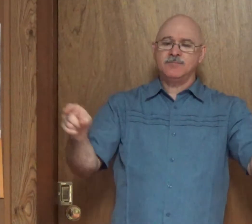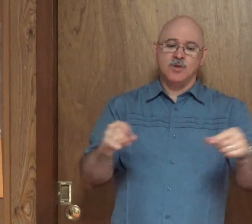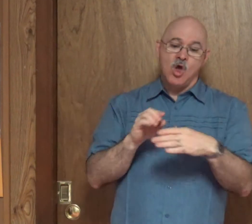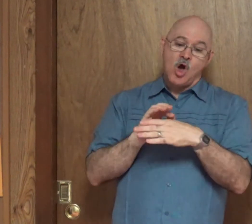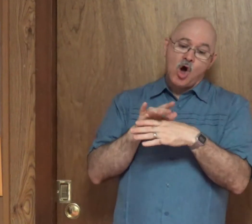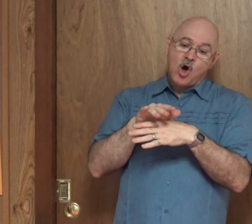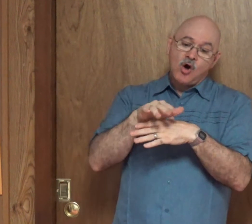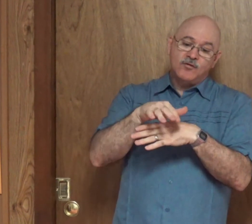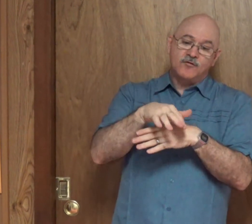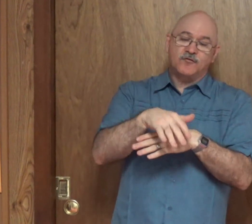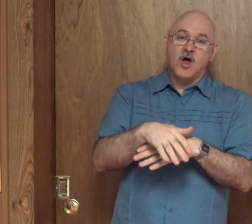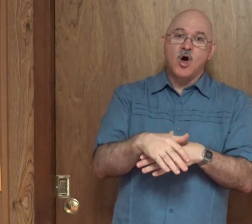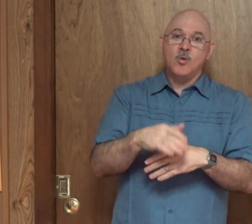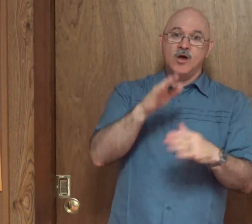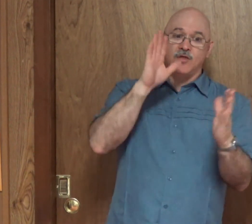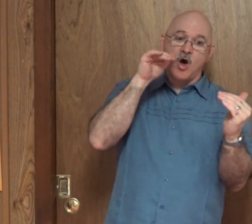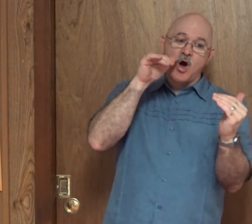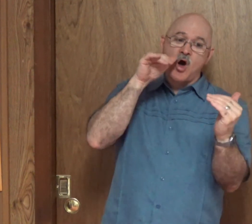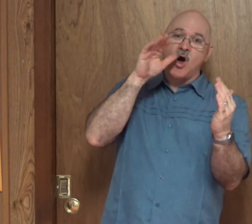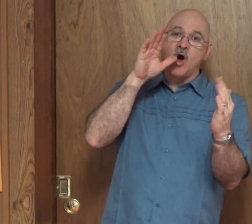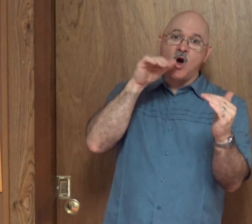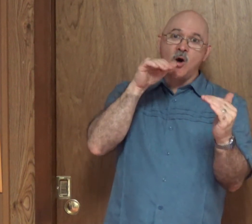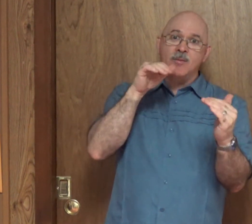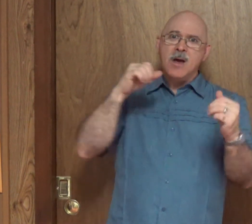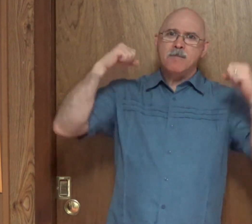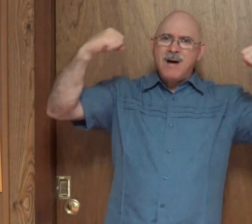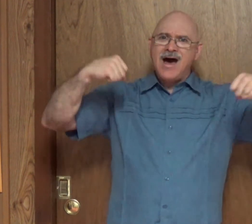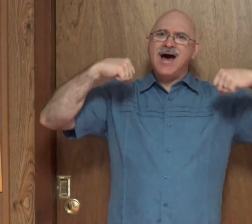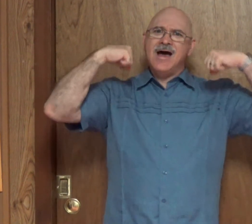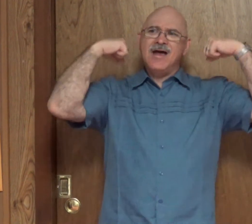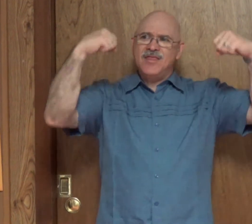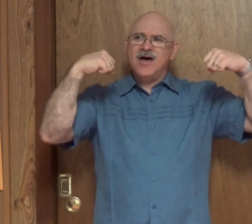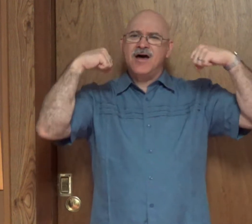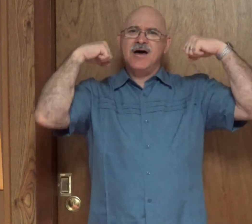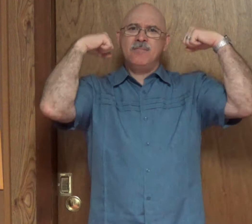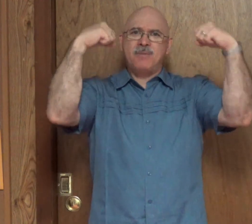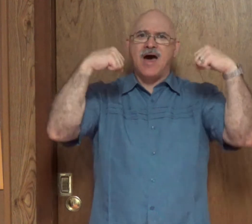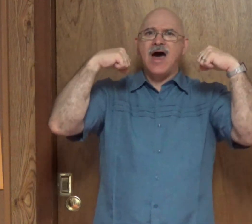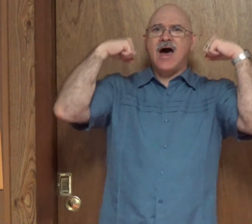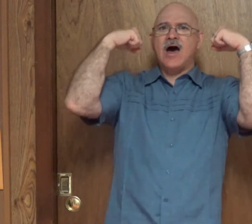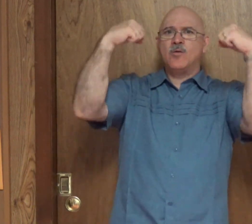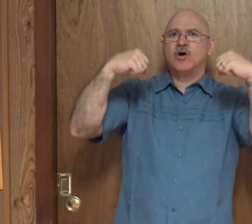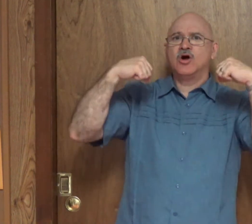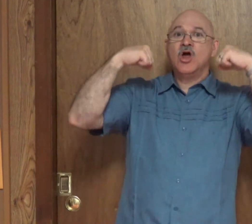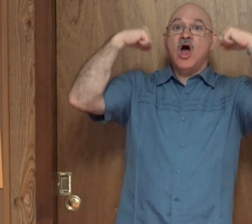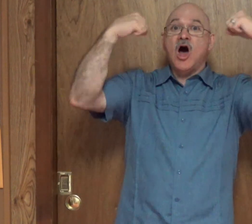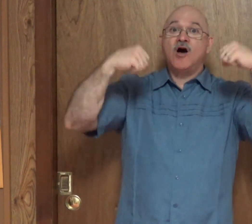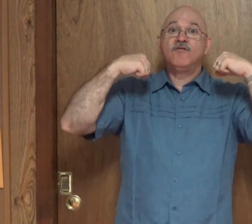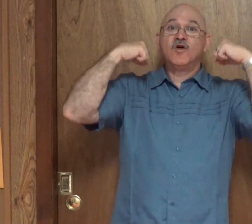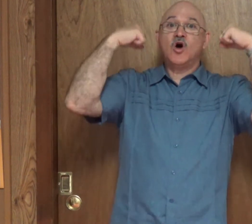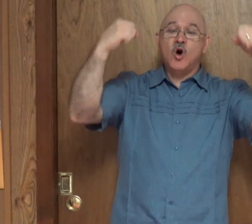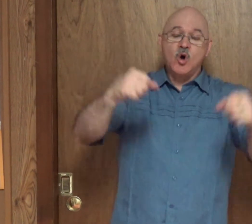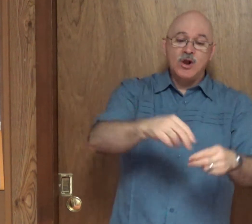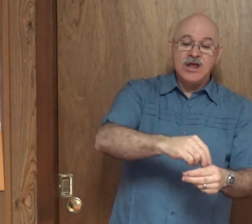overflow with hope By the power of the Holy